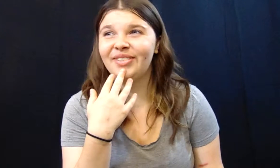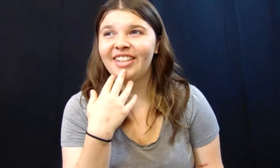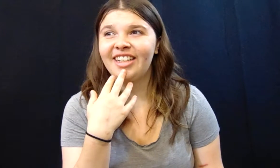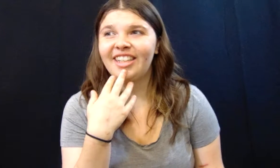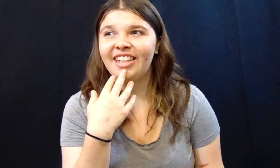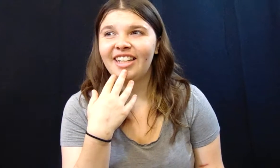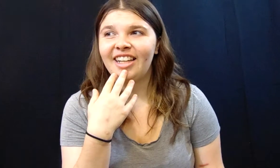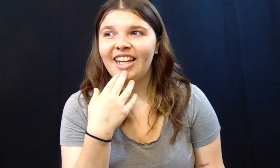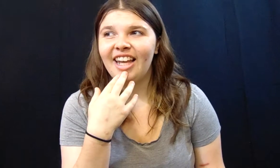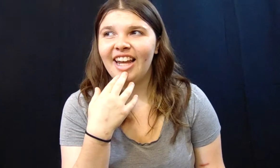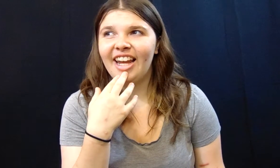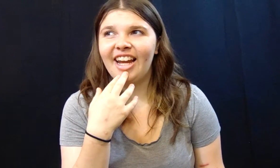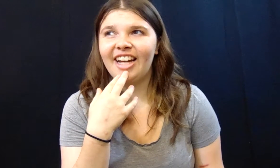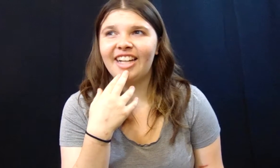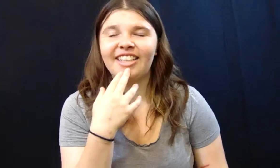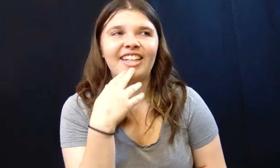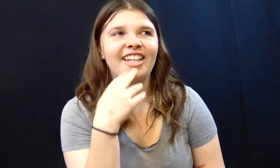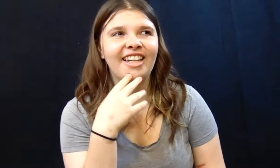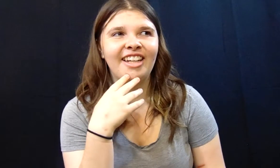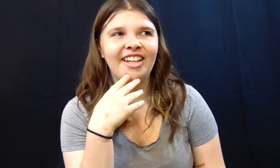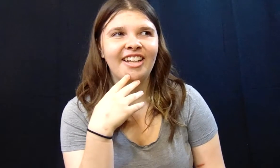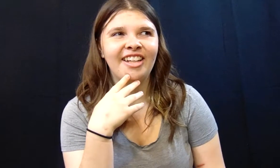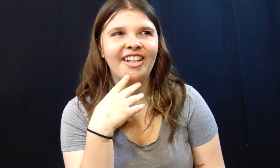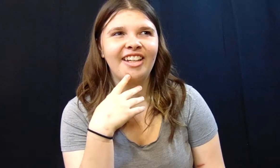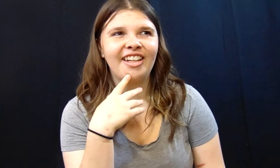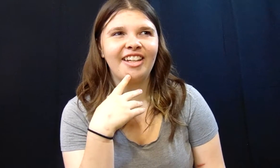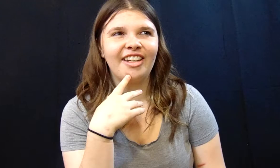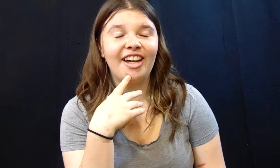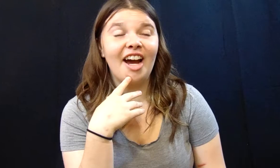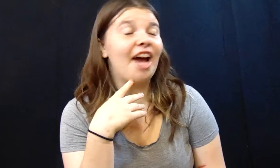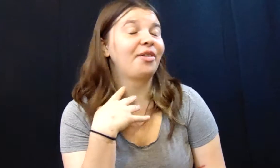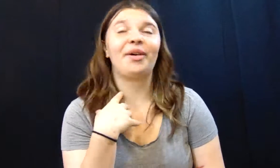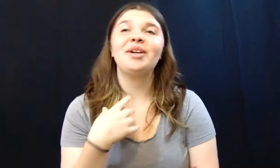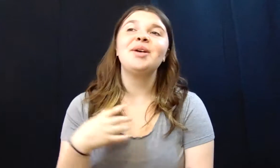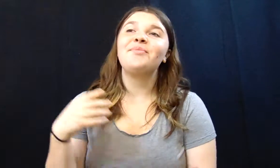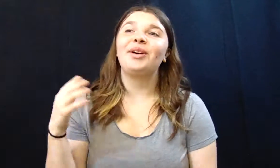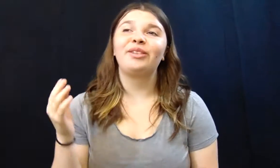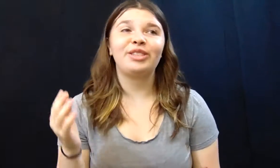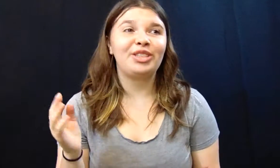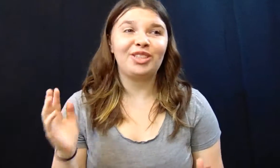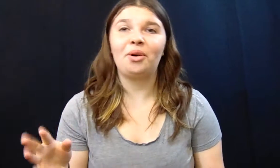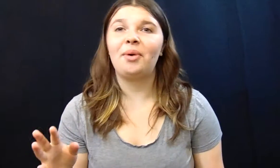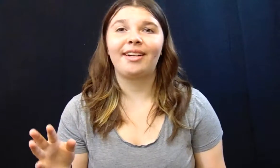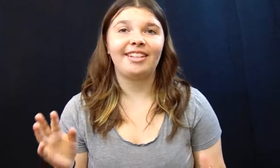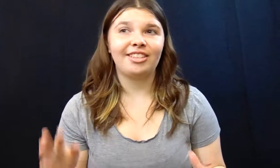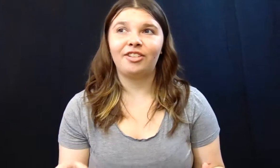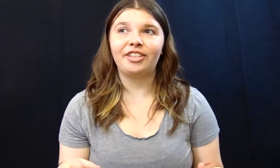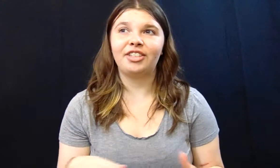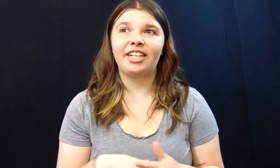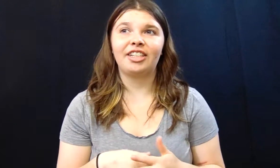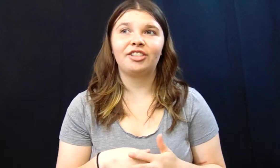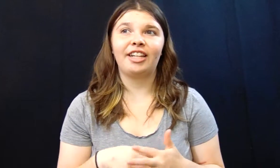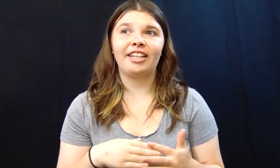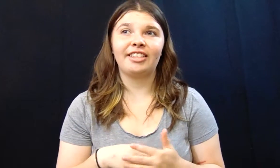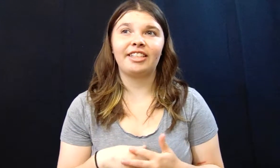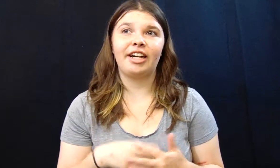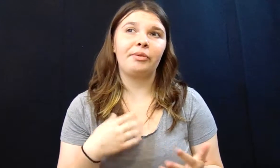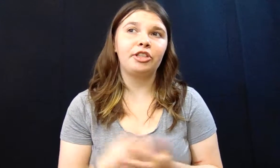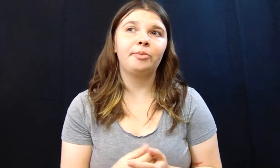and I don't know but it was so weird so interesting so like last night I went to